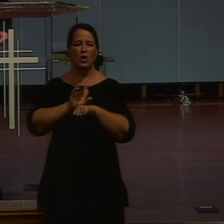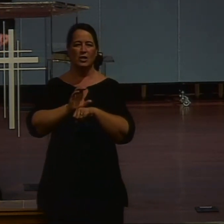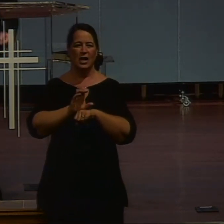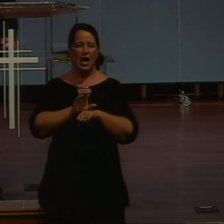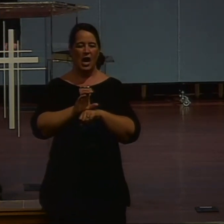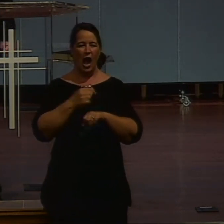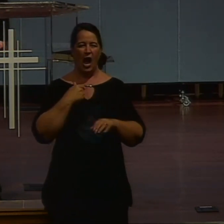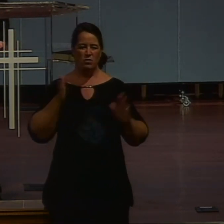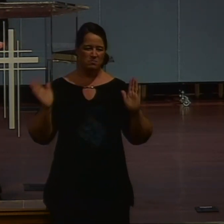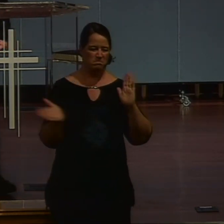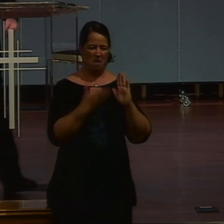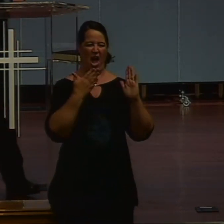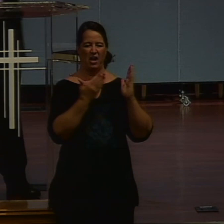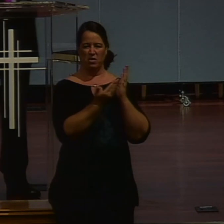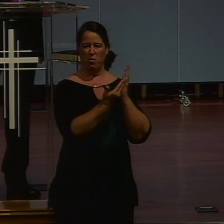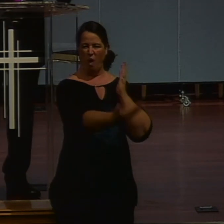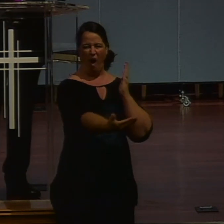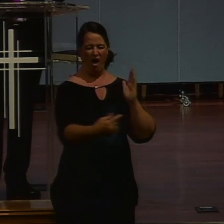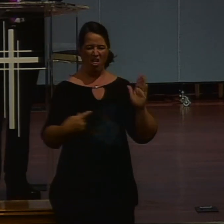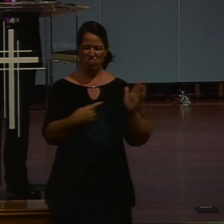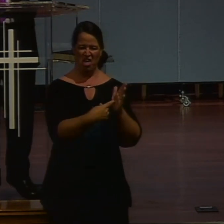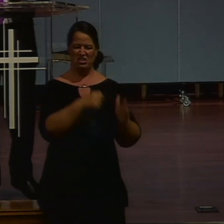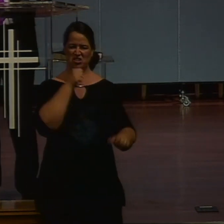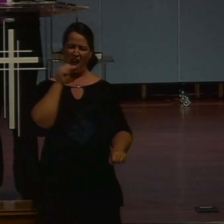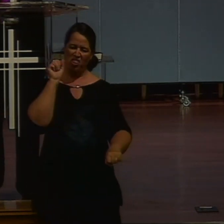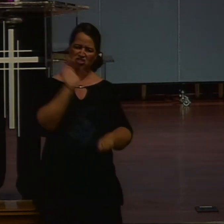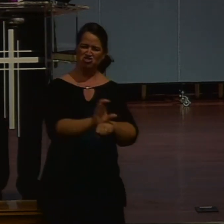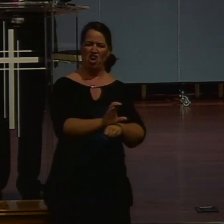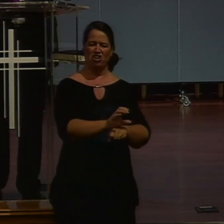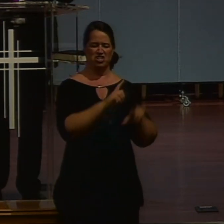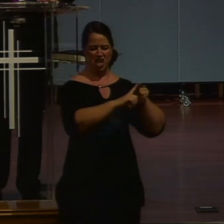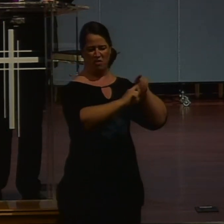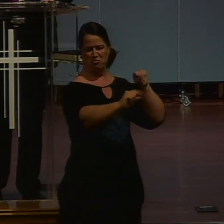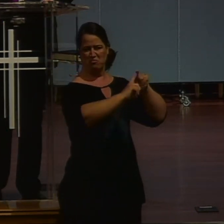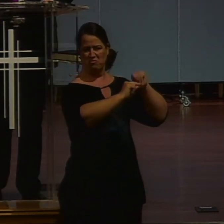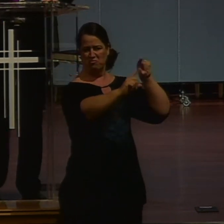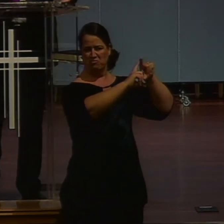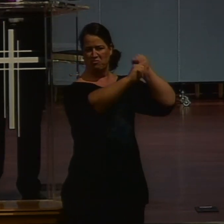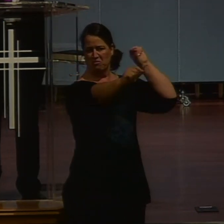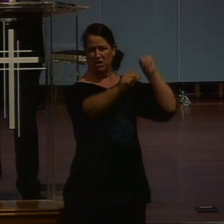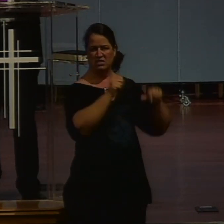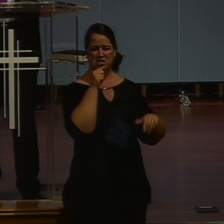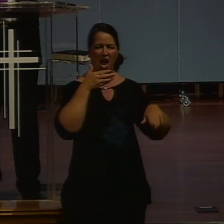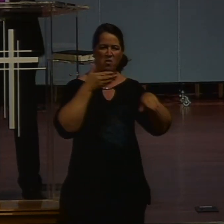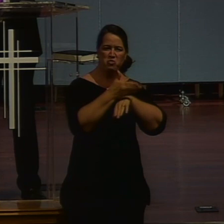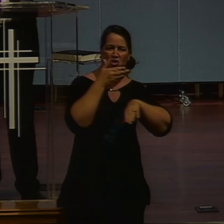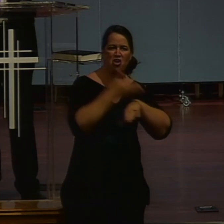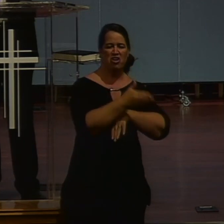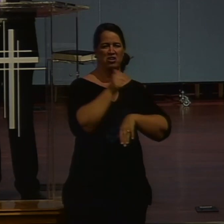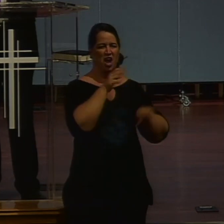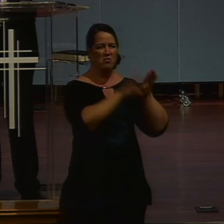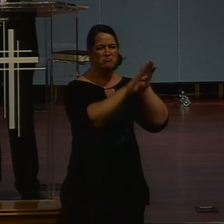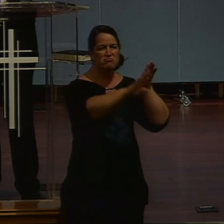say. This is not the church. The church is not brick and mortar. It's not plywood and plaster. You are